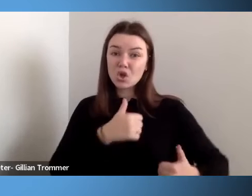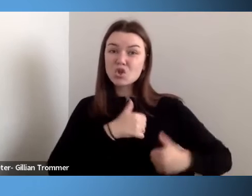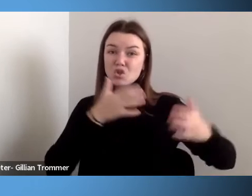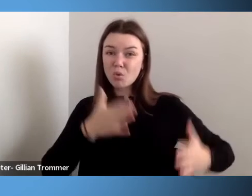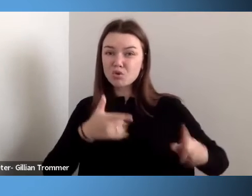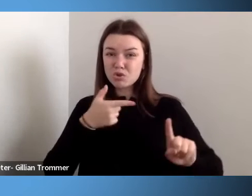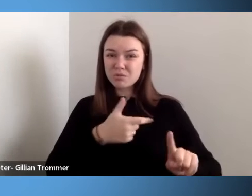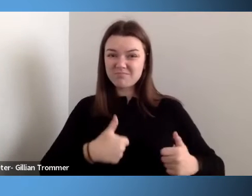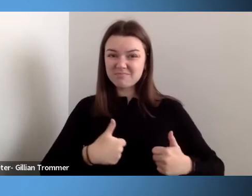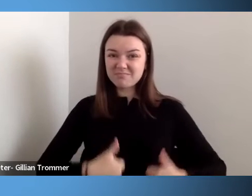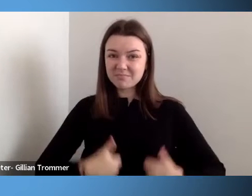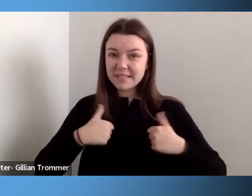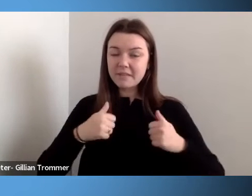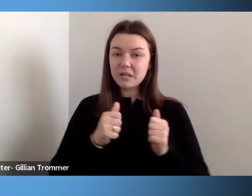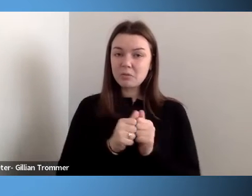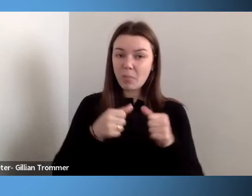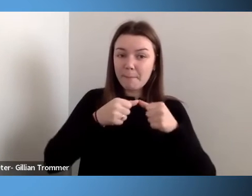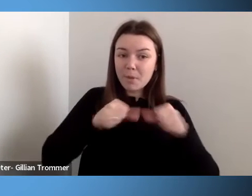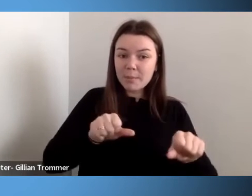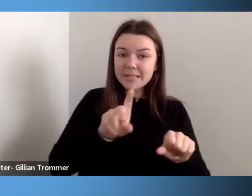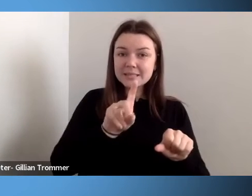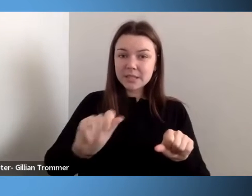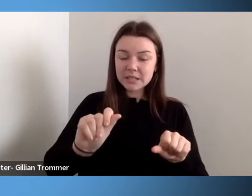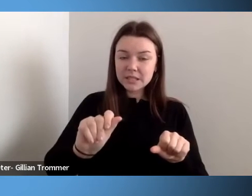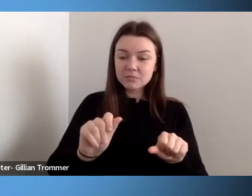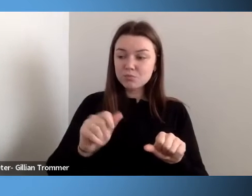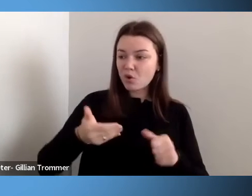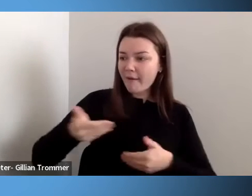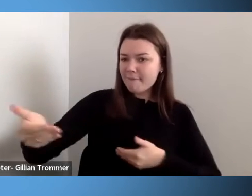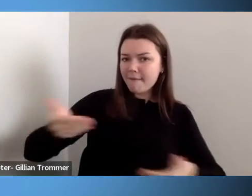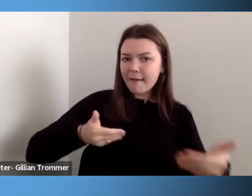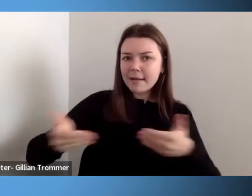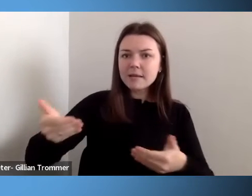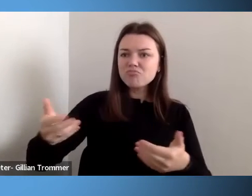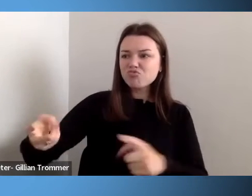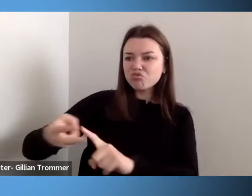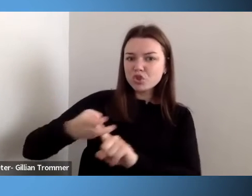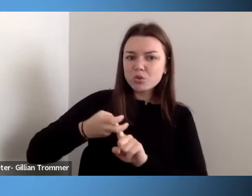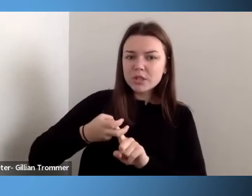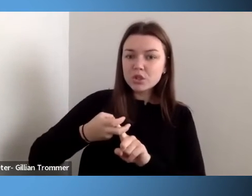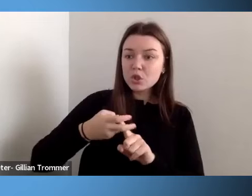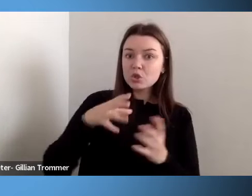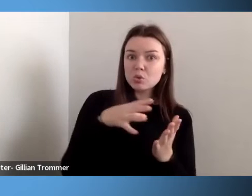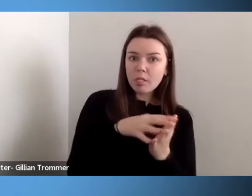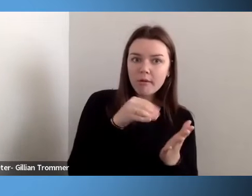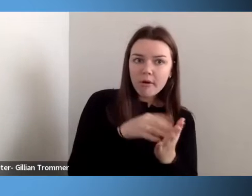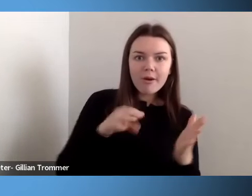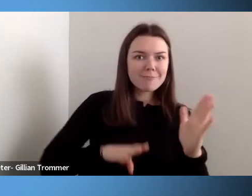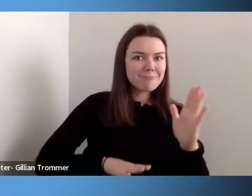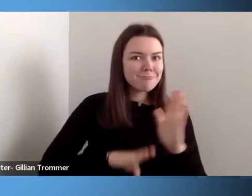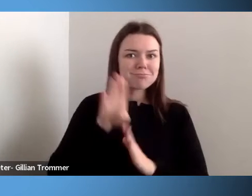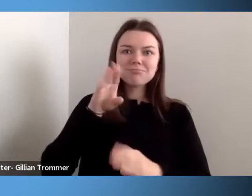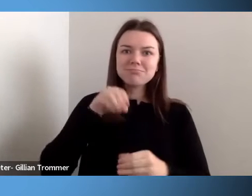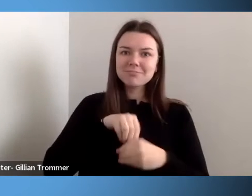invited and actively recruited to learn and thrive within the university culture. These